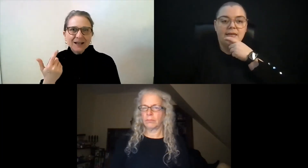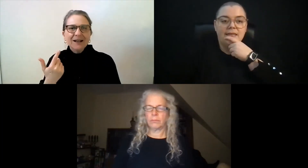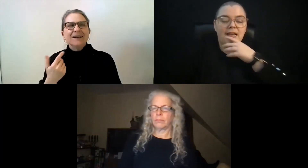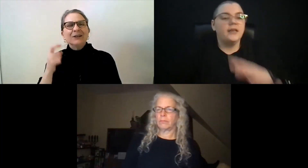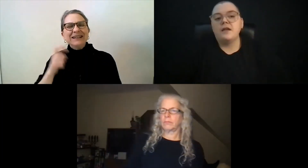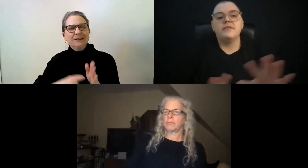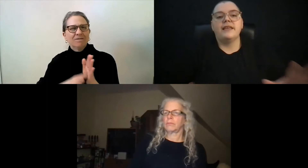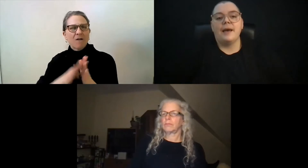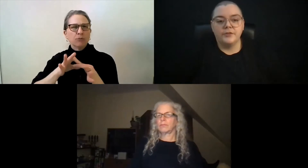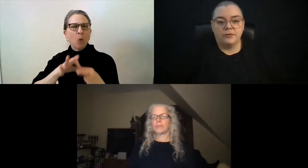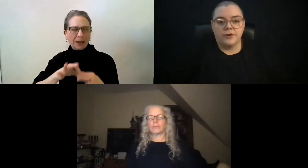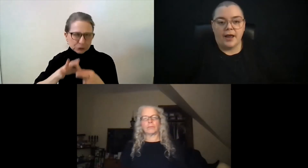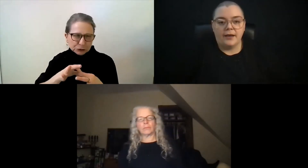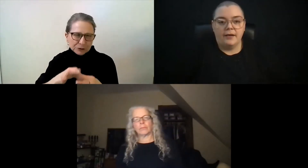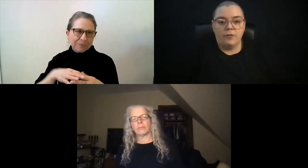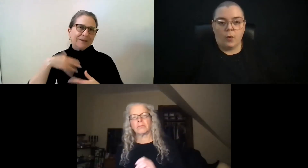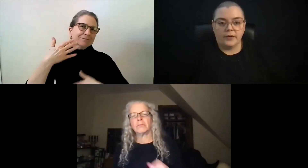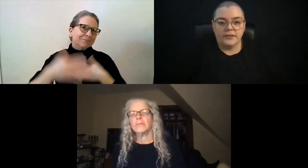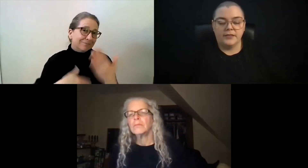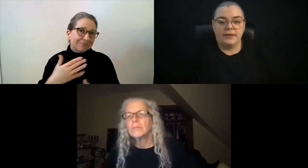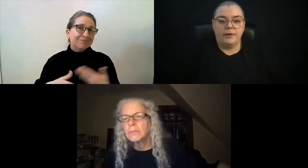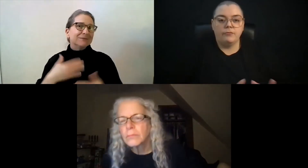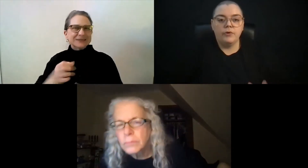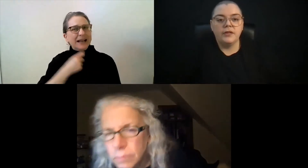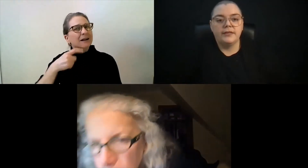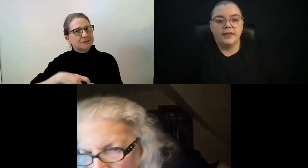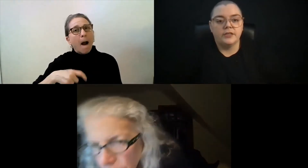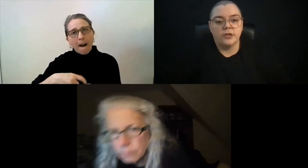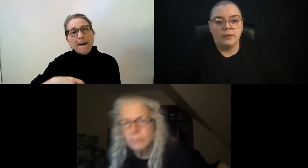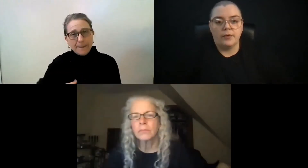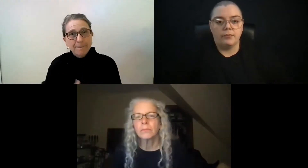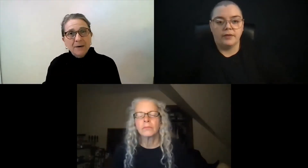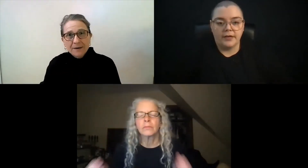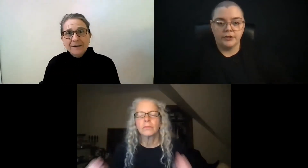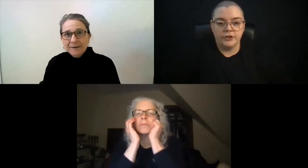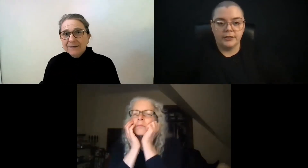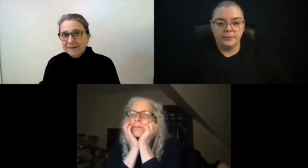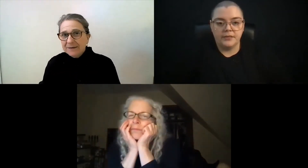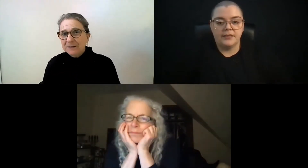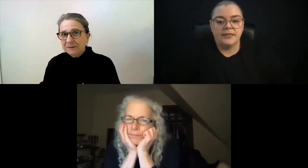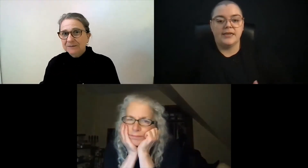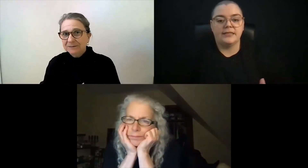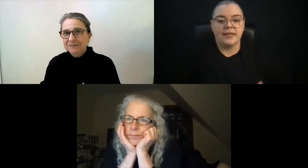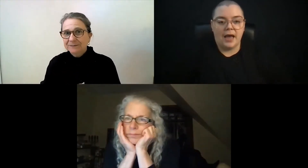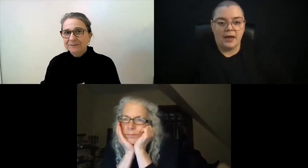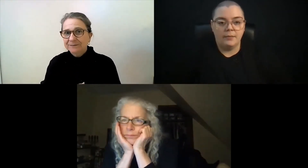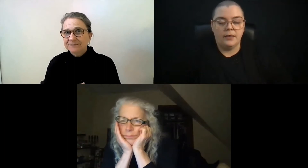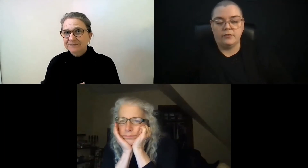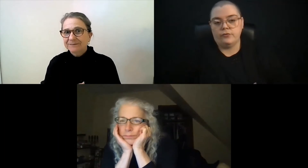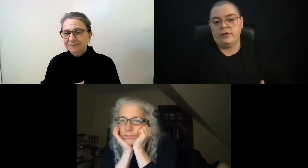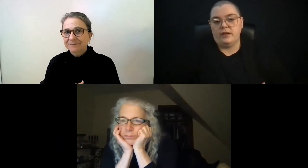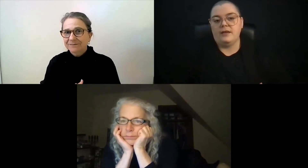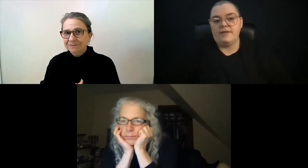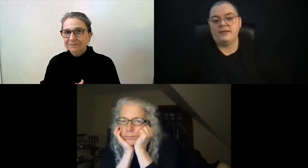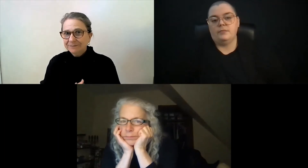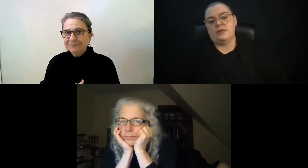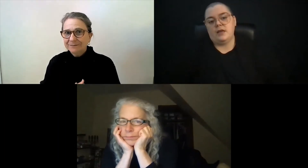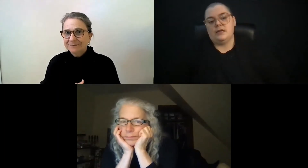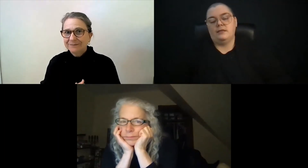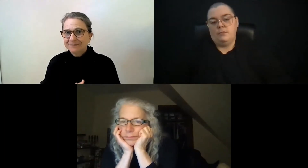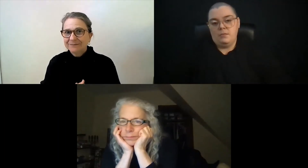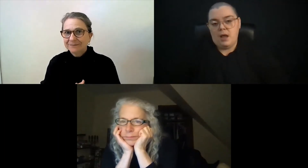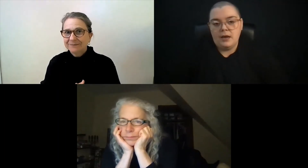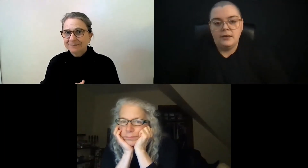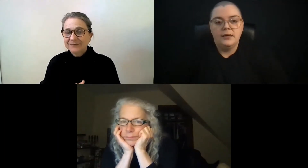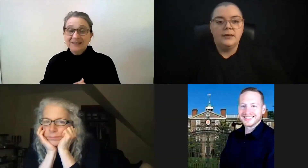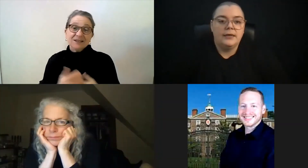Because none of this happens overnight, of course. But it really does start with relationships. It takes time. And there's really an investment that